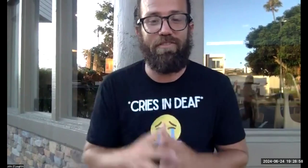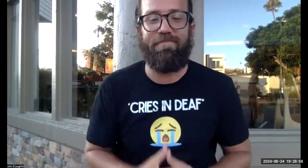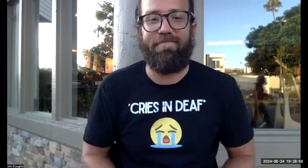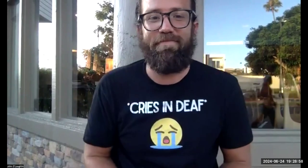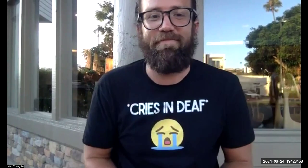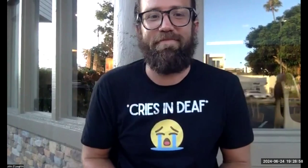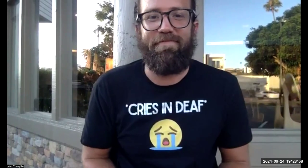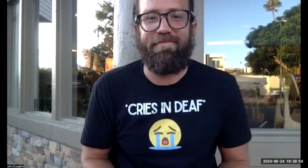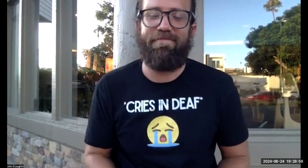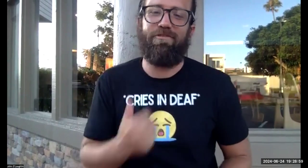Any other questions?